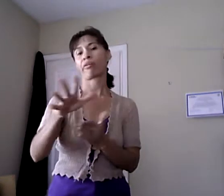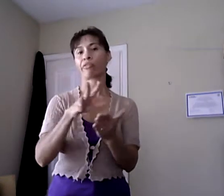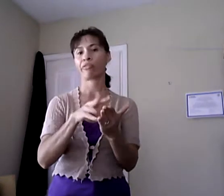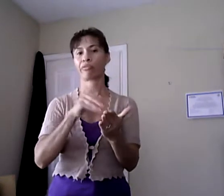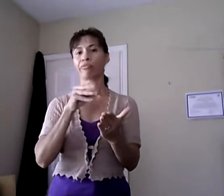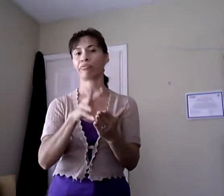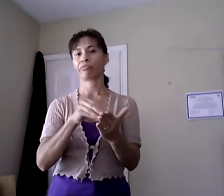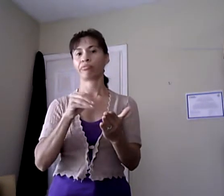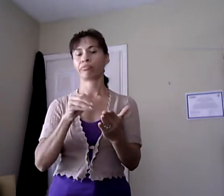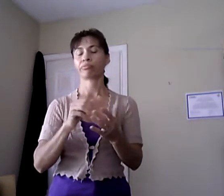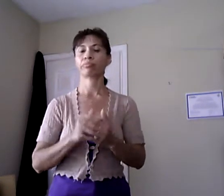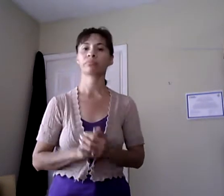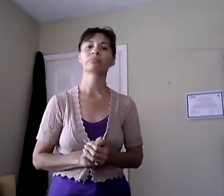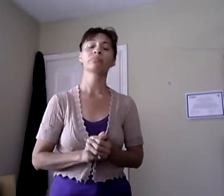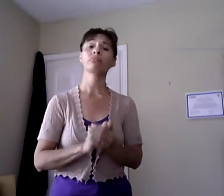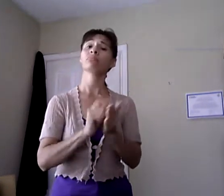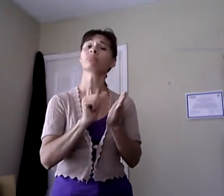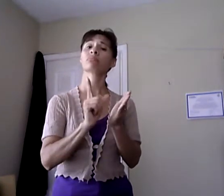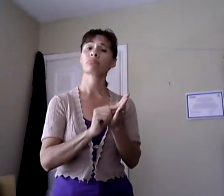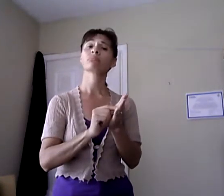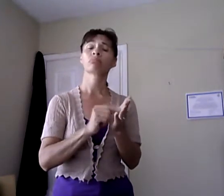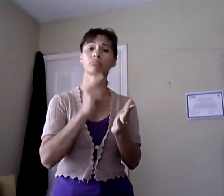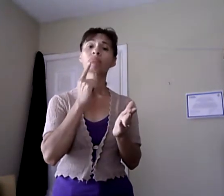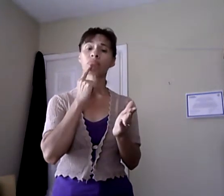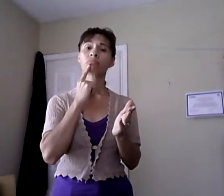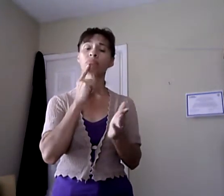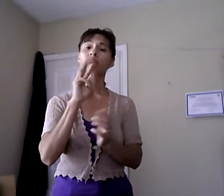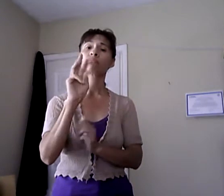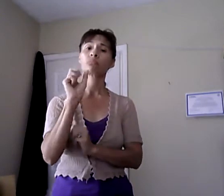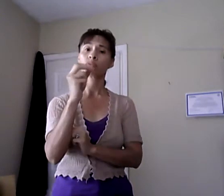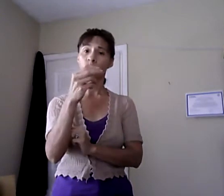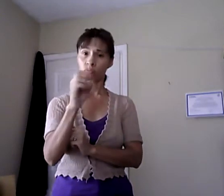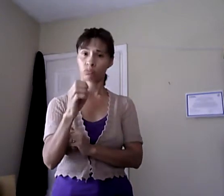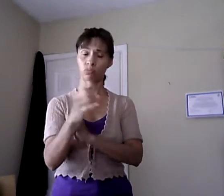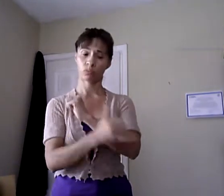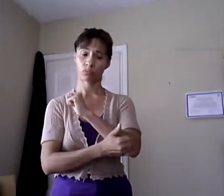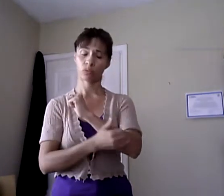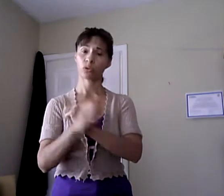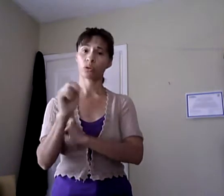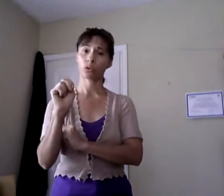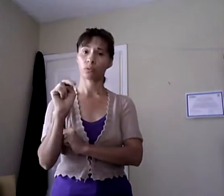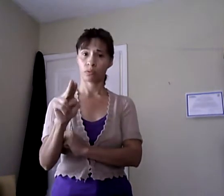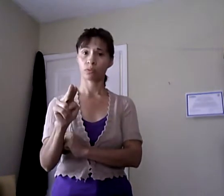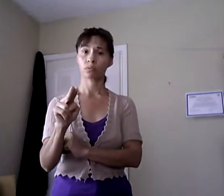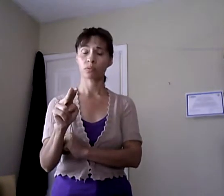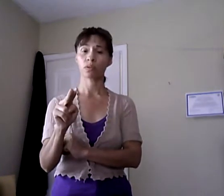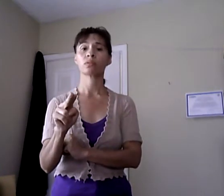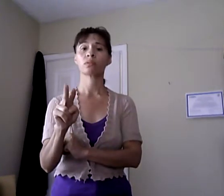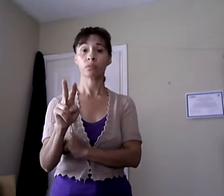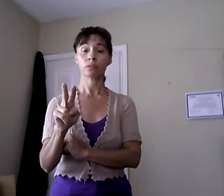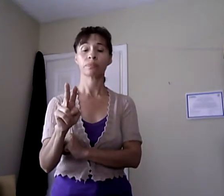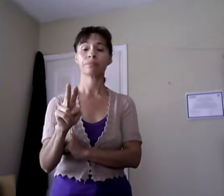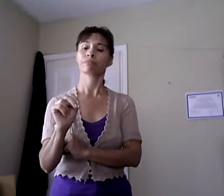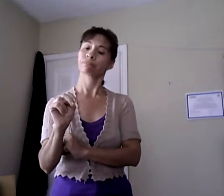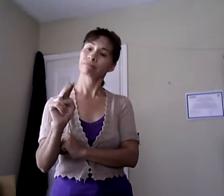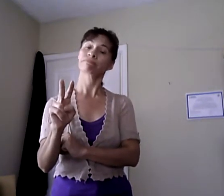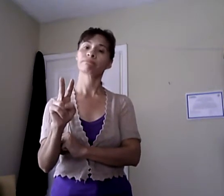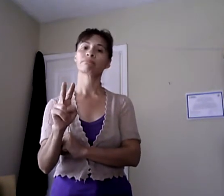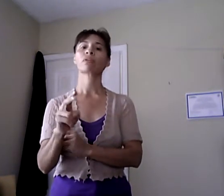If you think of that, reports that out of Washoe County, Nevada, this problem is causing some difficulty for the deaf